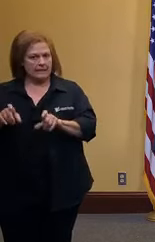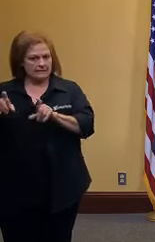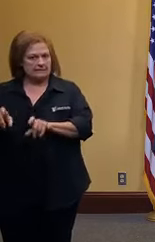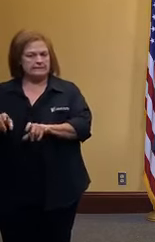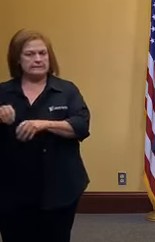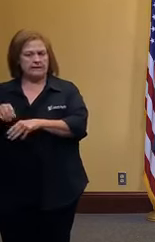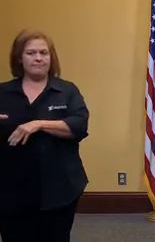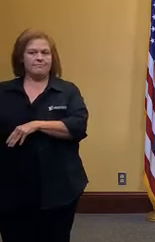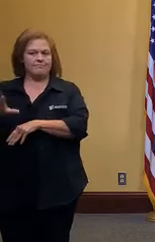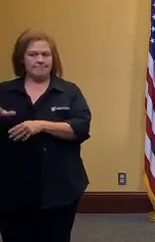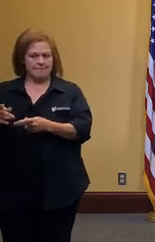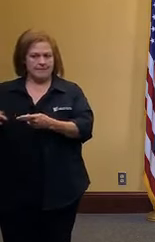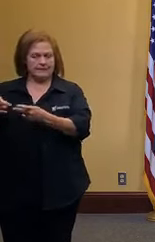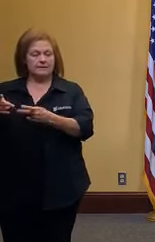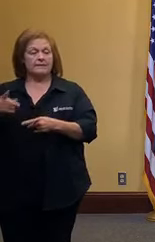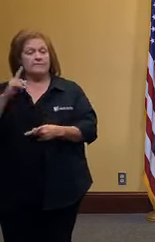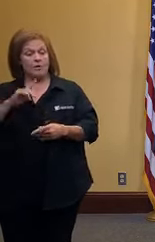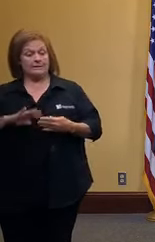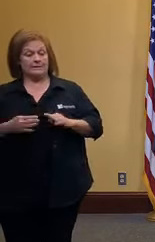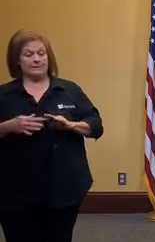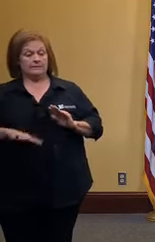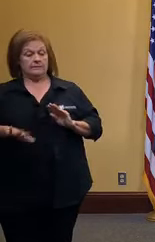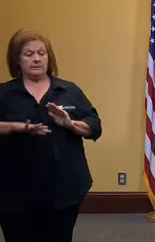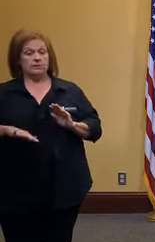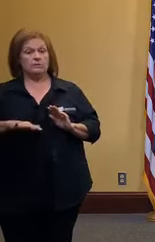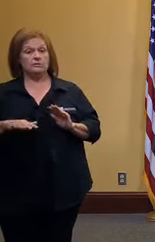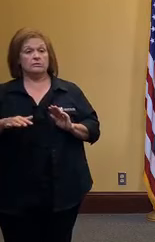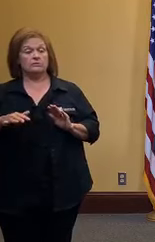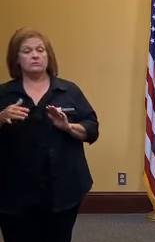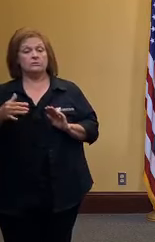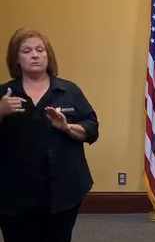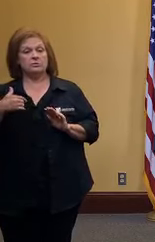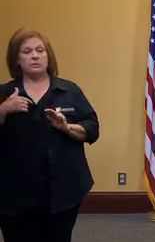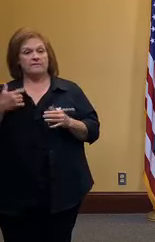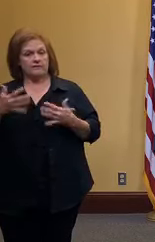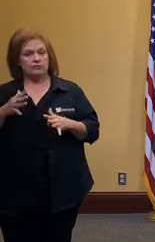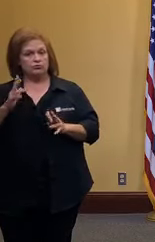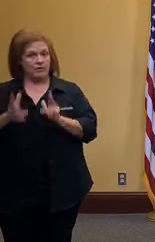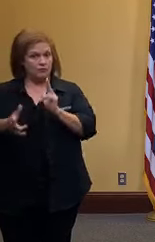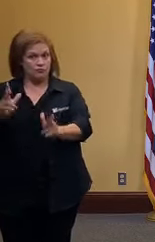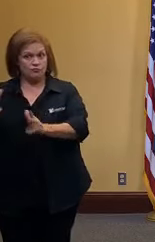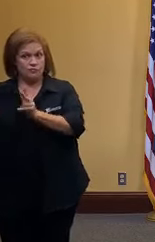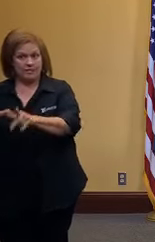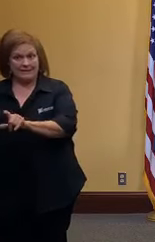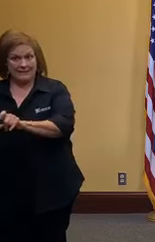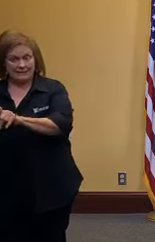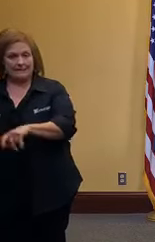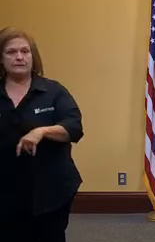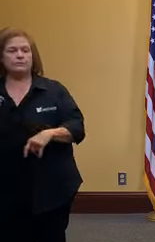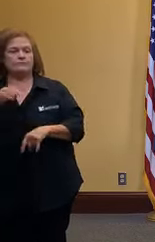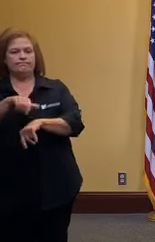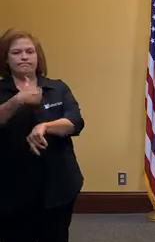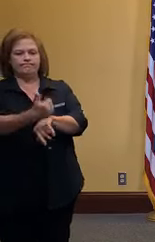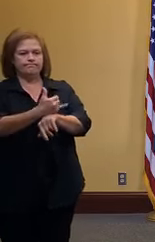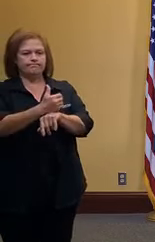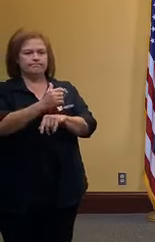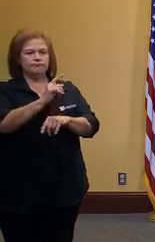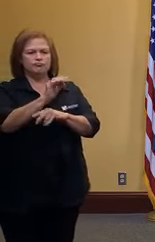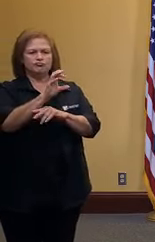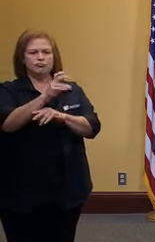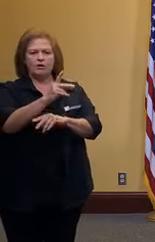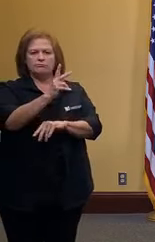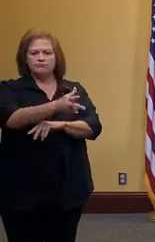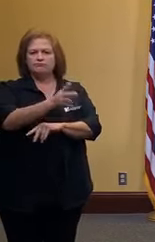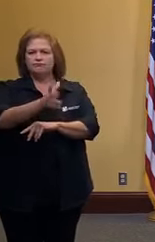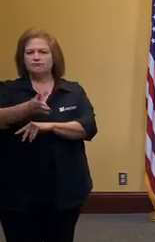facilities for the city we have started our we started with the drive-through testing and we have continued with our mobile testing sites which are doing